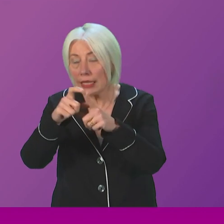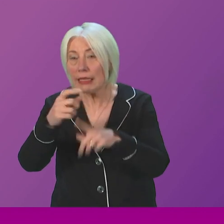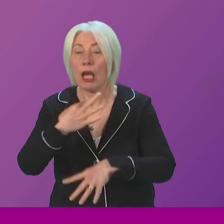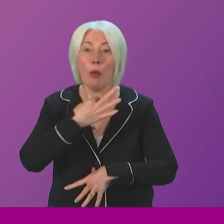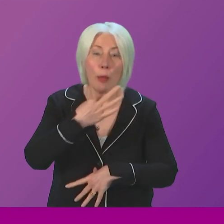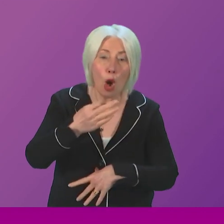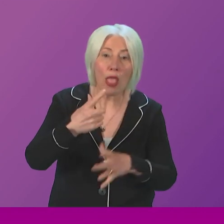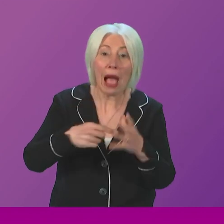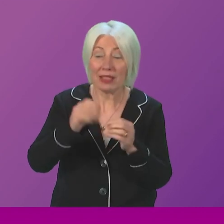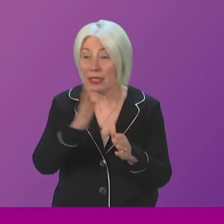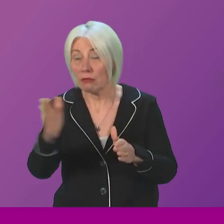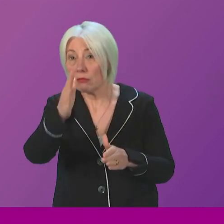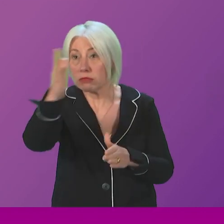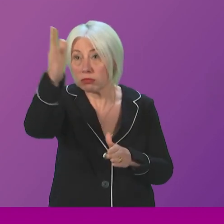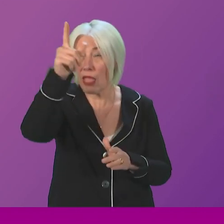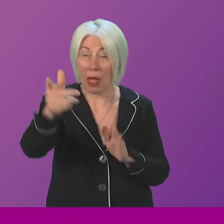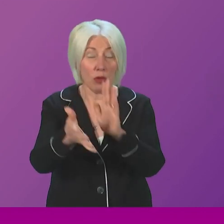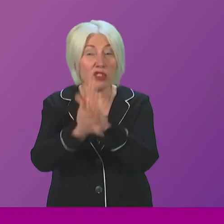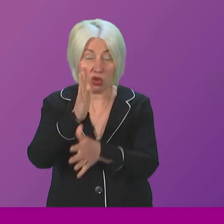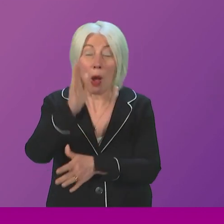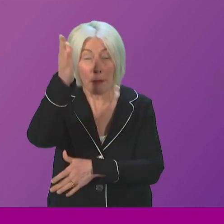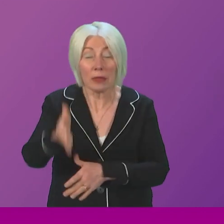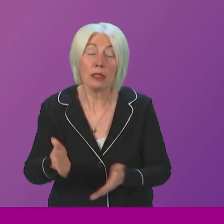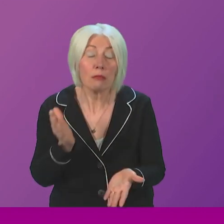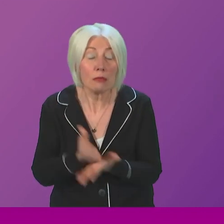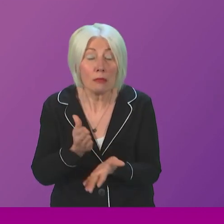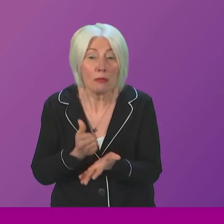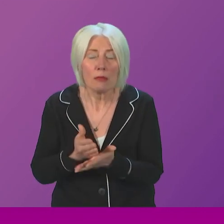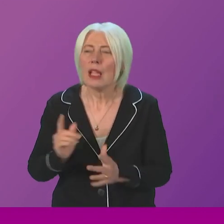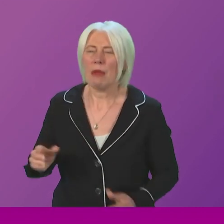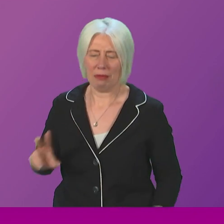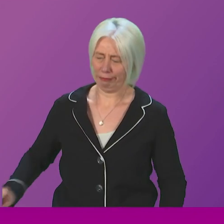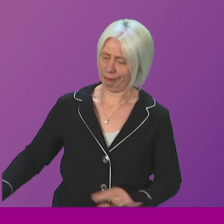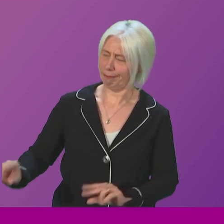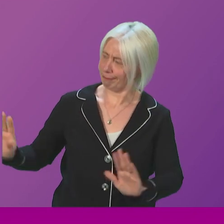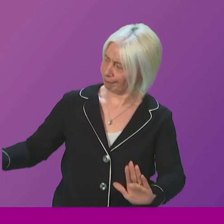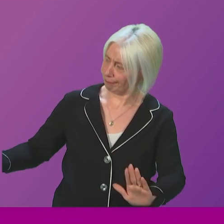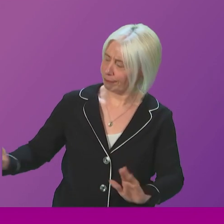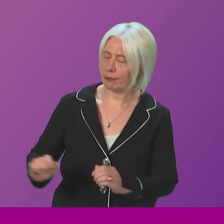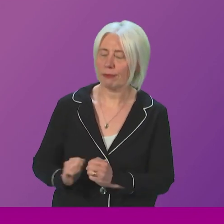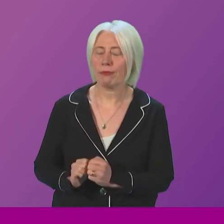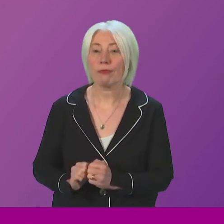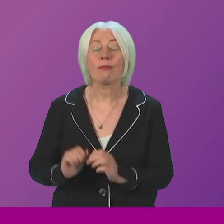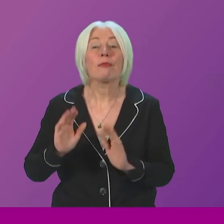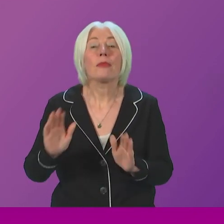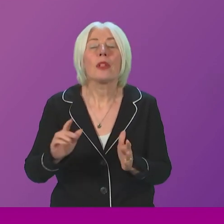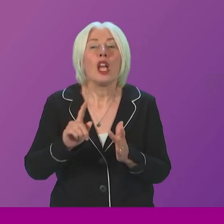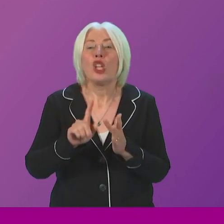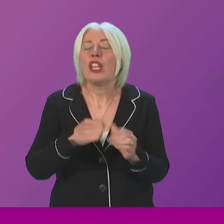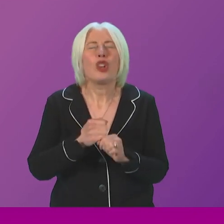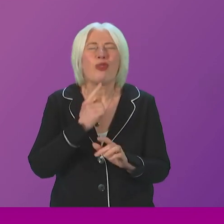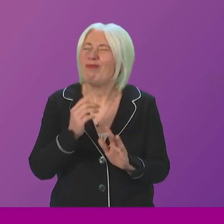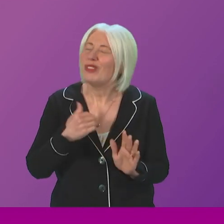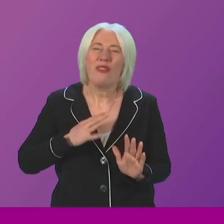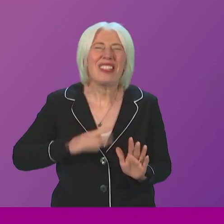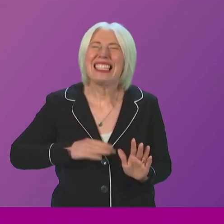Perth and Aberdeen too. And the former Transport Minister has stated that she was not content that everything was being